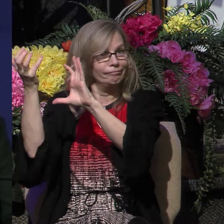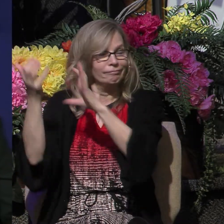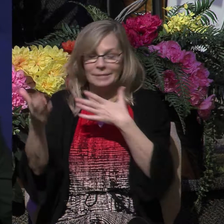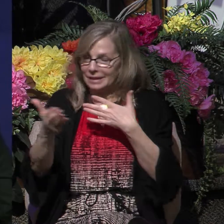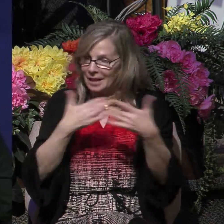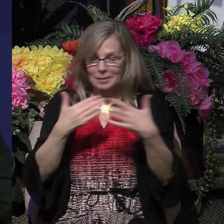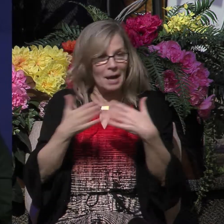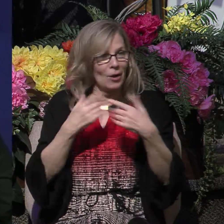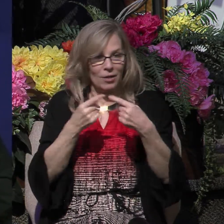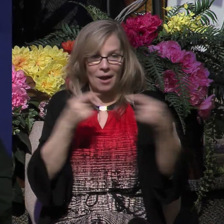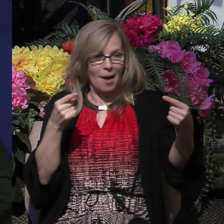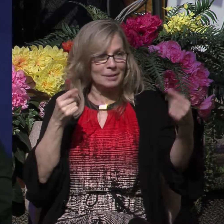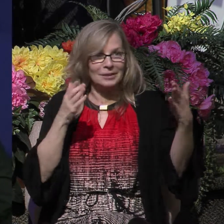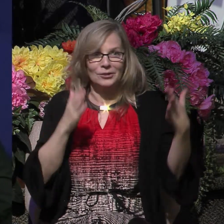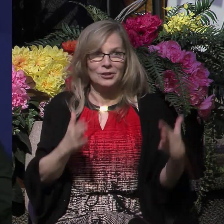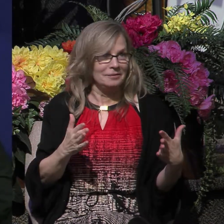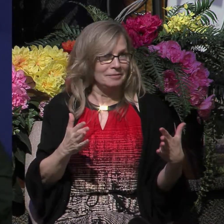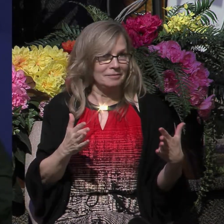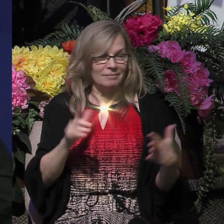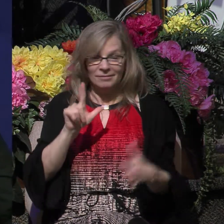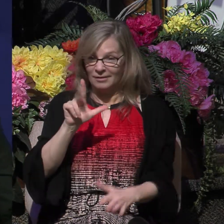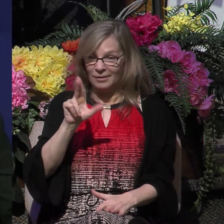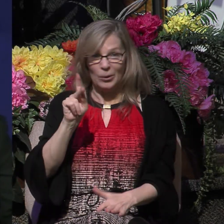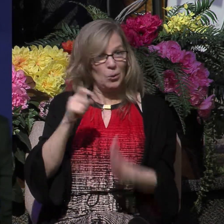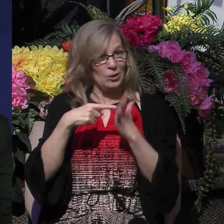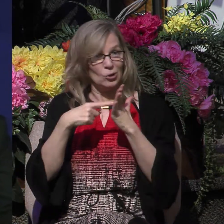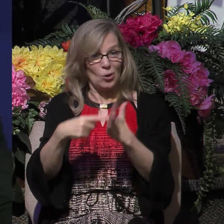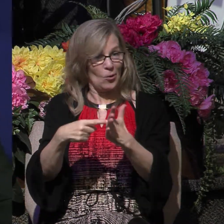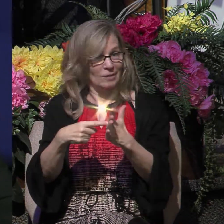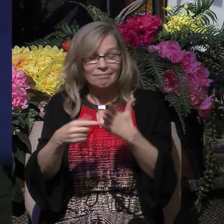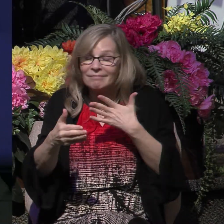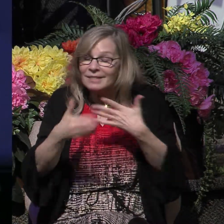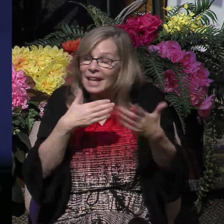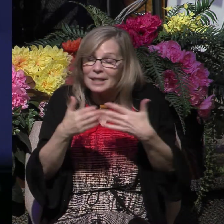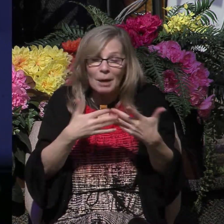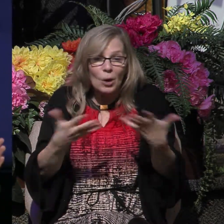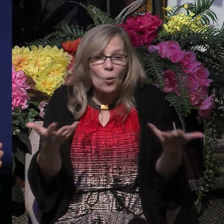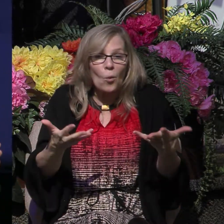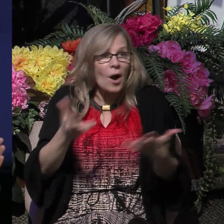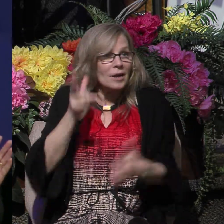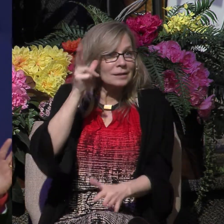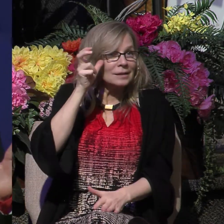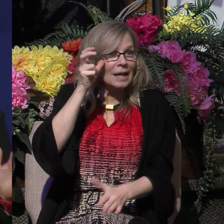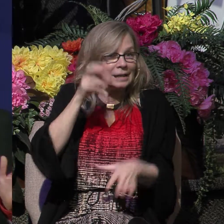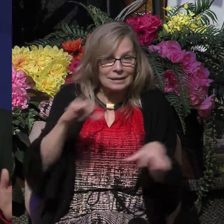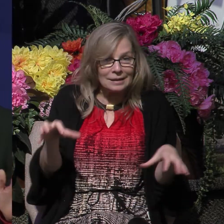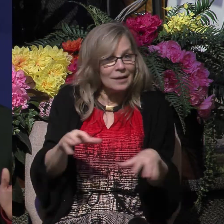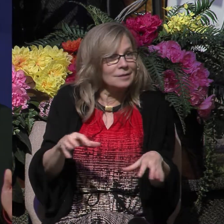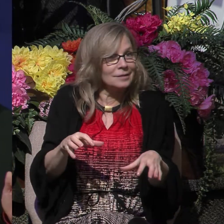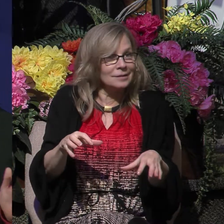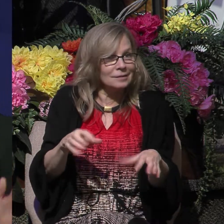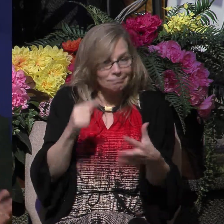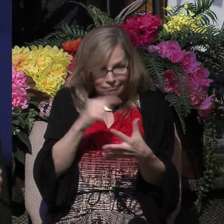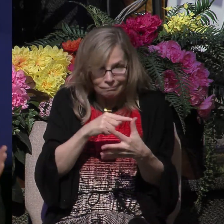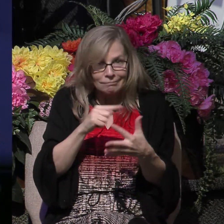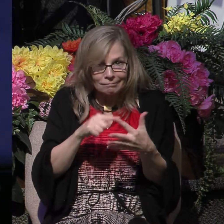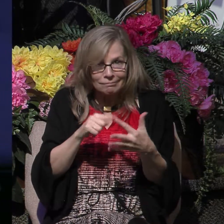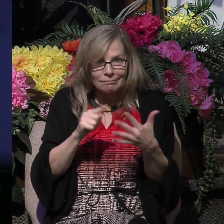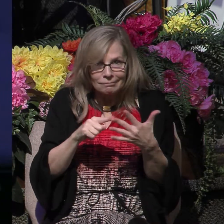over again, Luke has demonstrated that no matter what tactic, no matter what strategy, Satan uses to try to